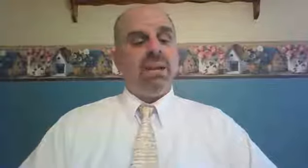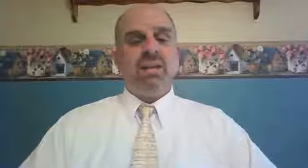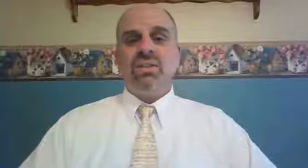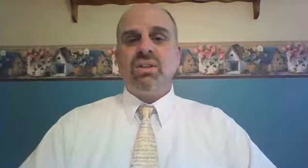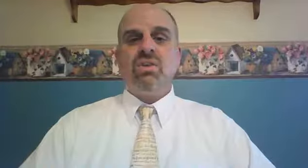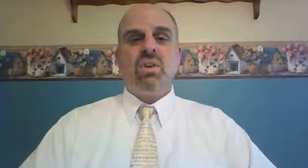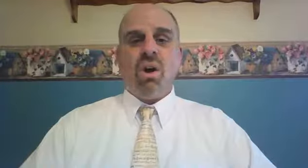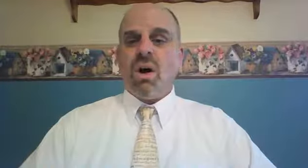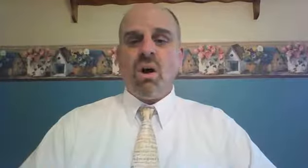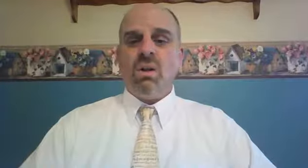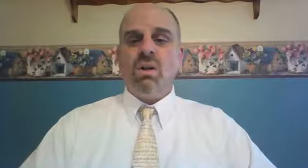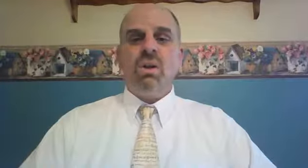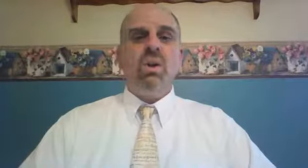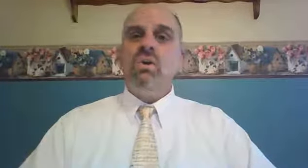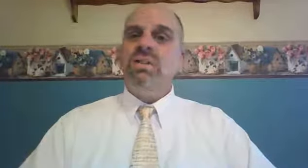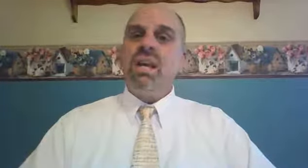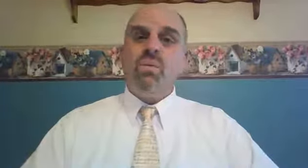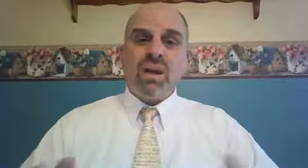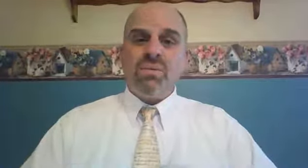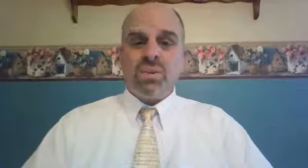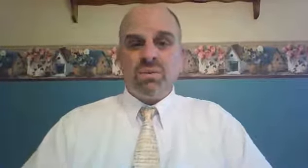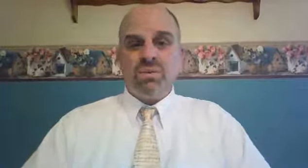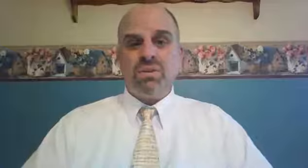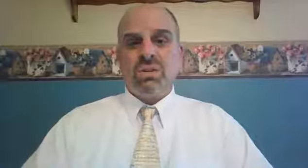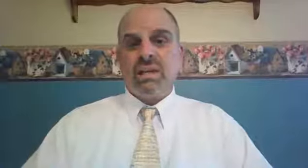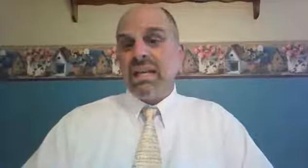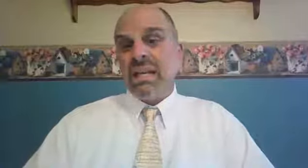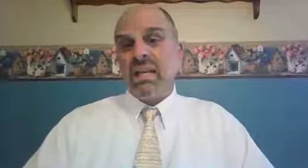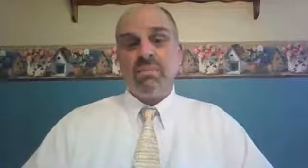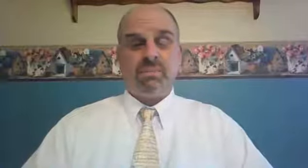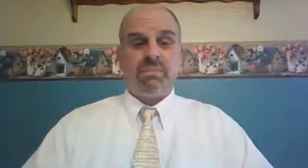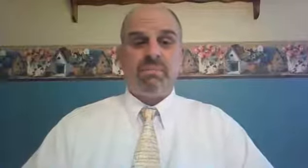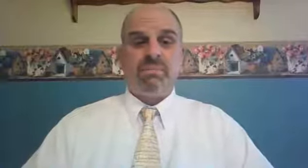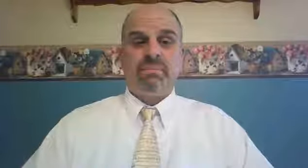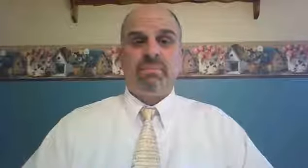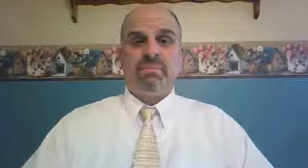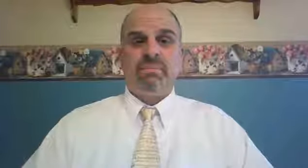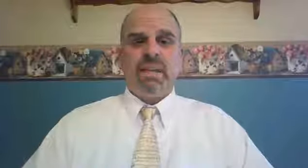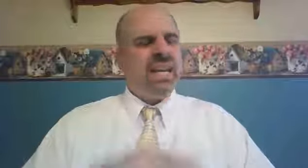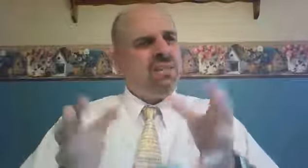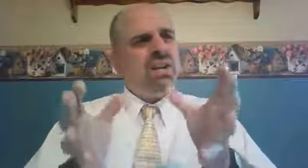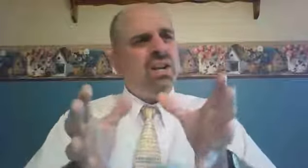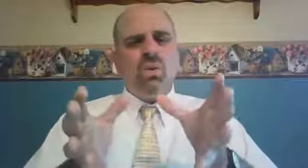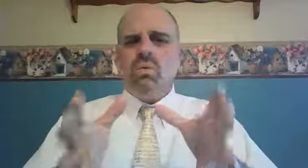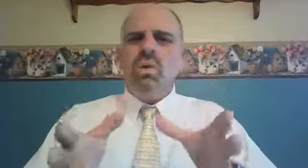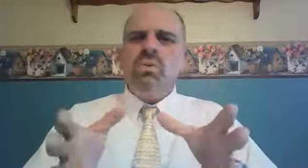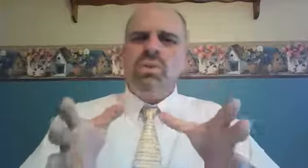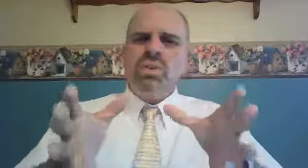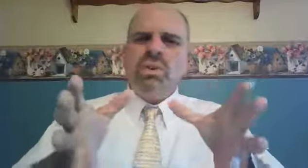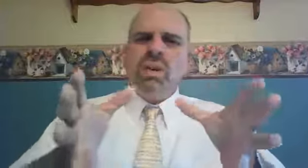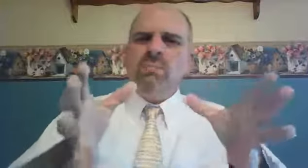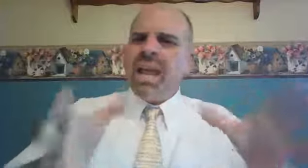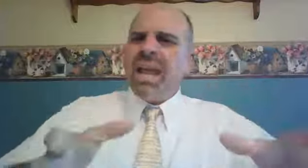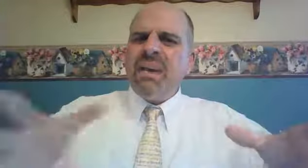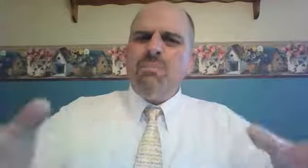blesses all who take refuge in him. Even Ruth, this pagan